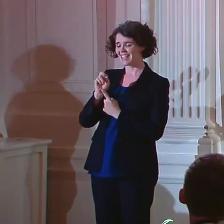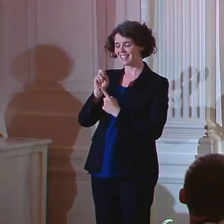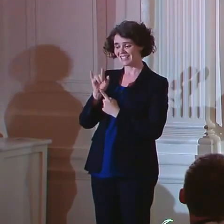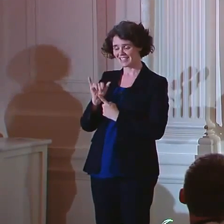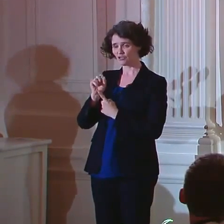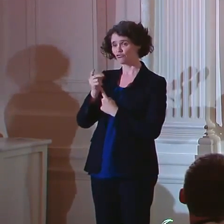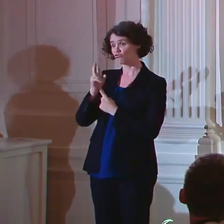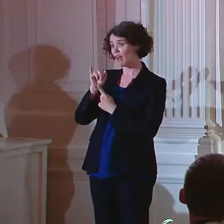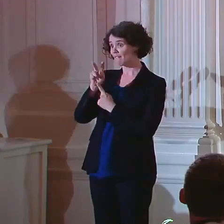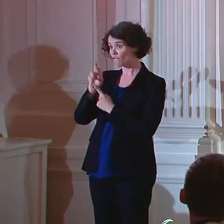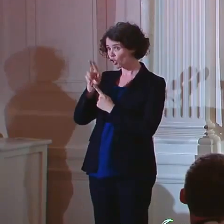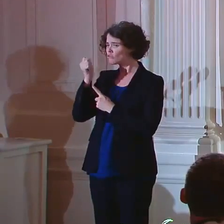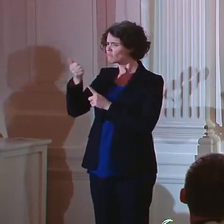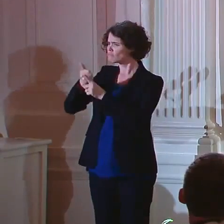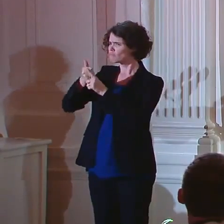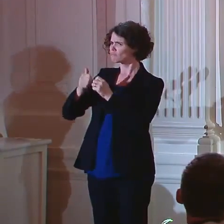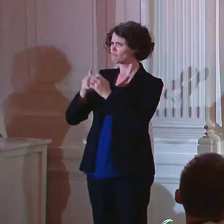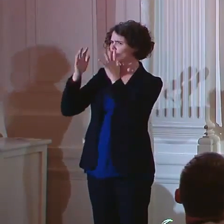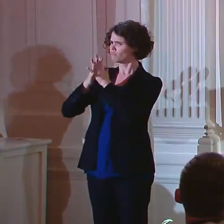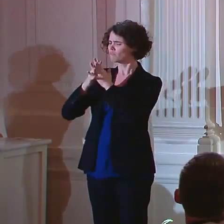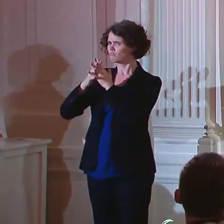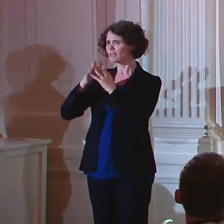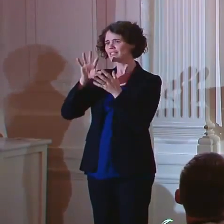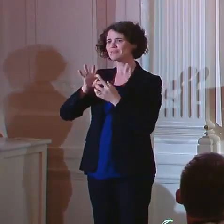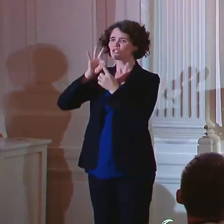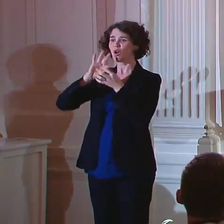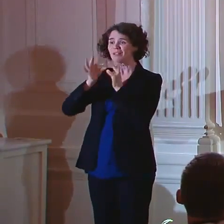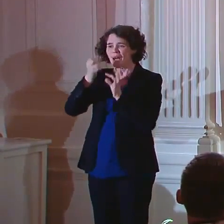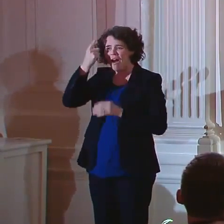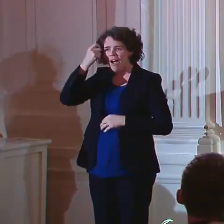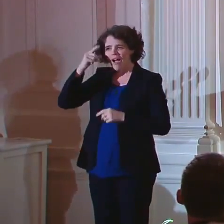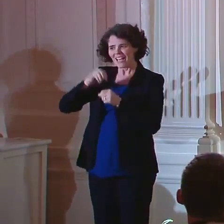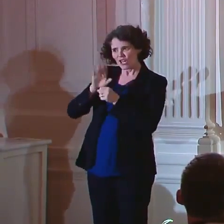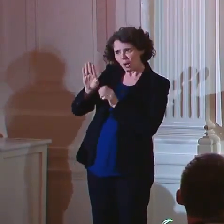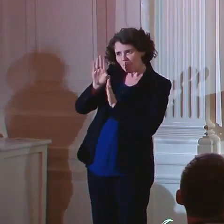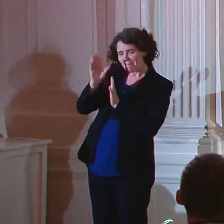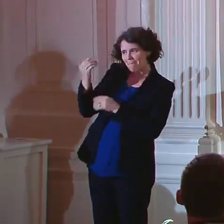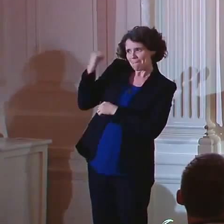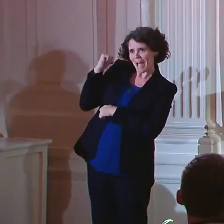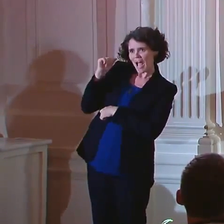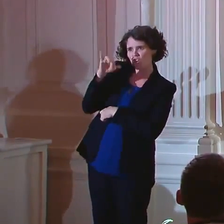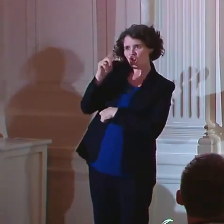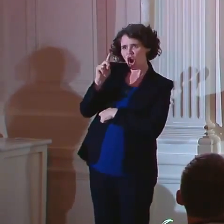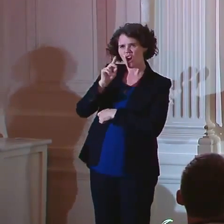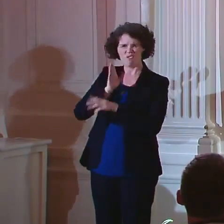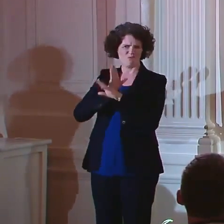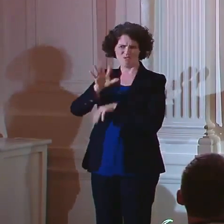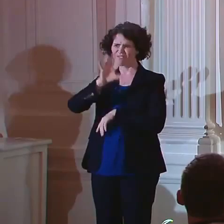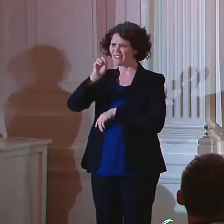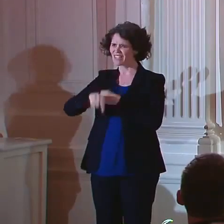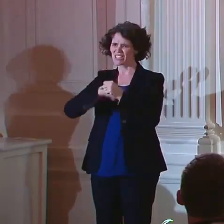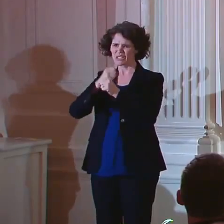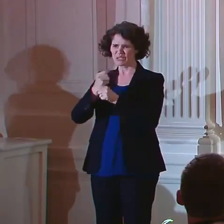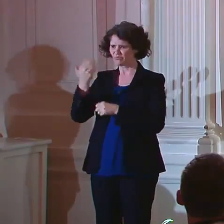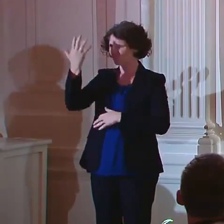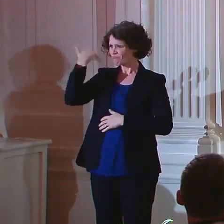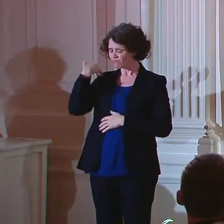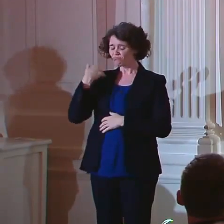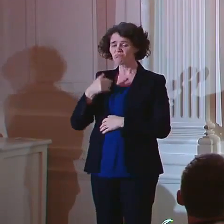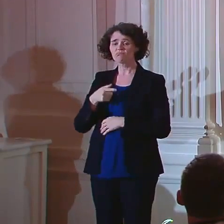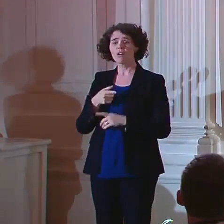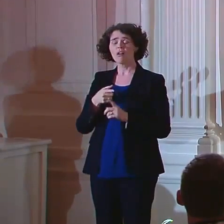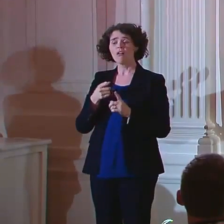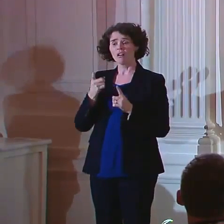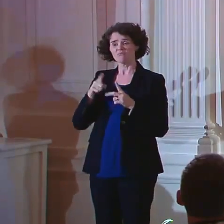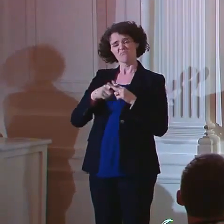Shriver began what would become the Special Olympics in her backyard over 50 years ago, it's not clear